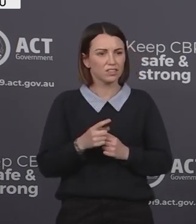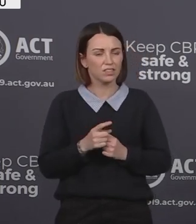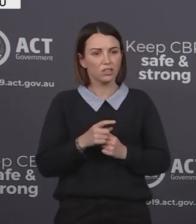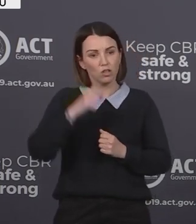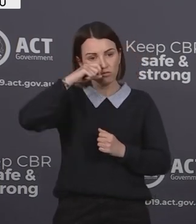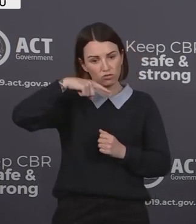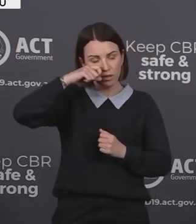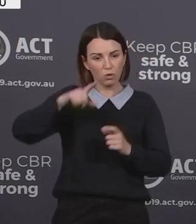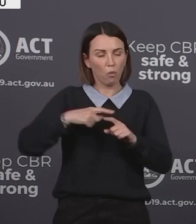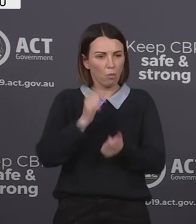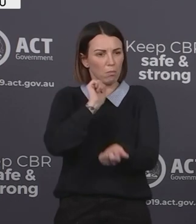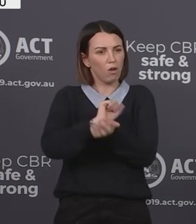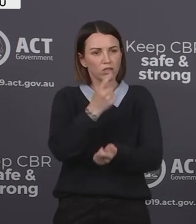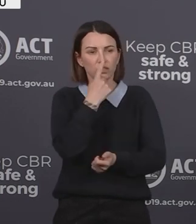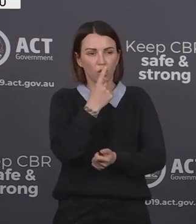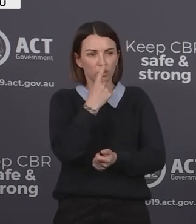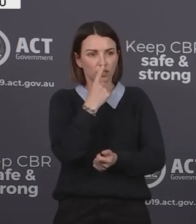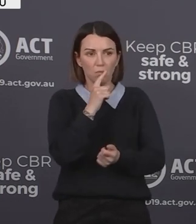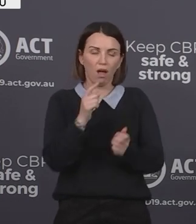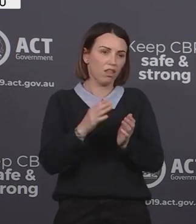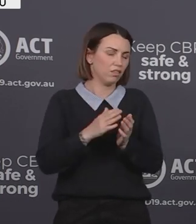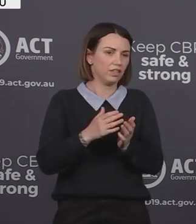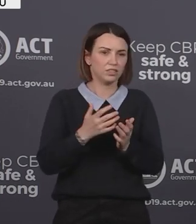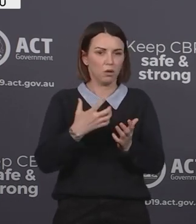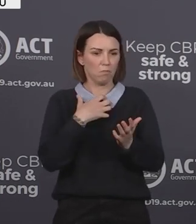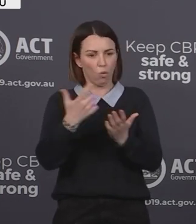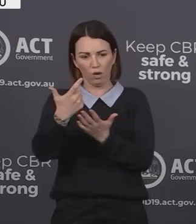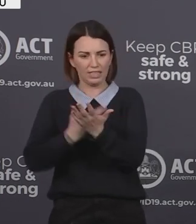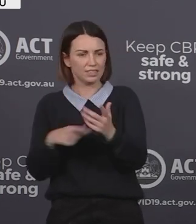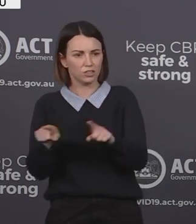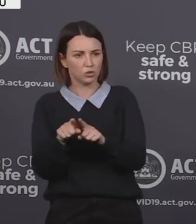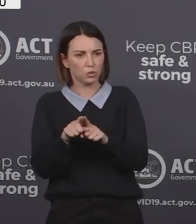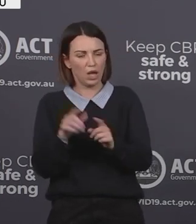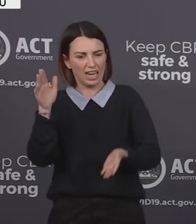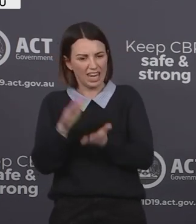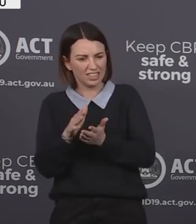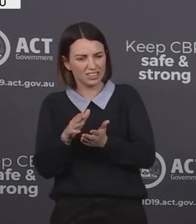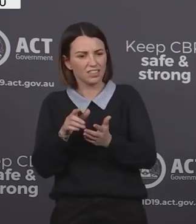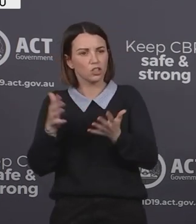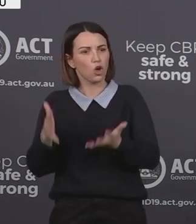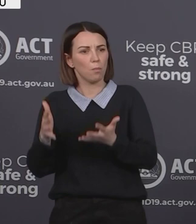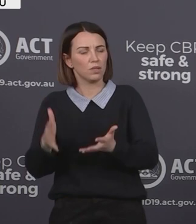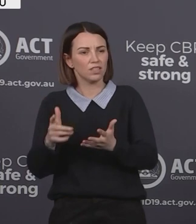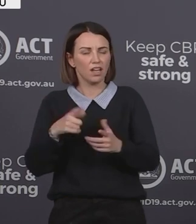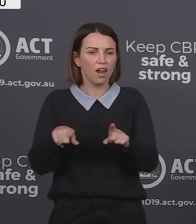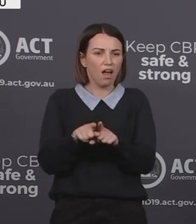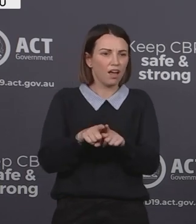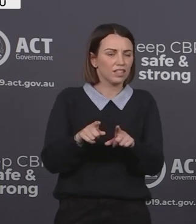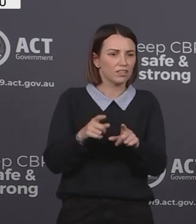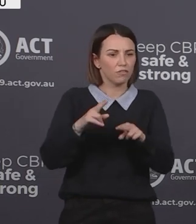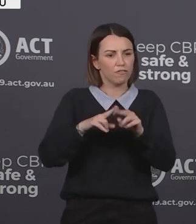or blocked nose. But there are a range of less common symptoms, basically any cold or flu symptom,